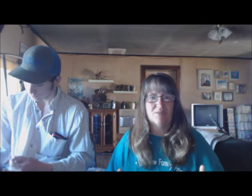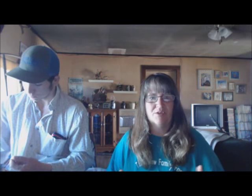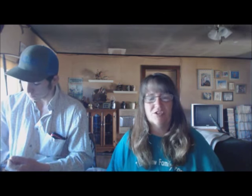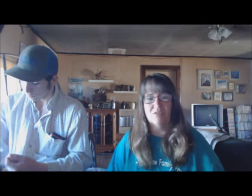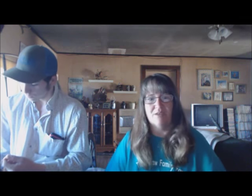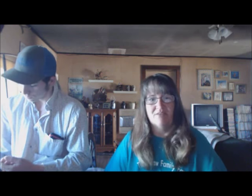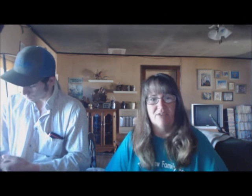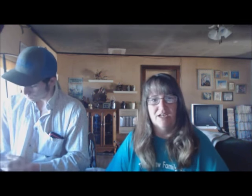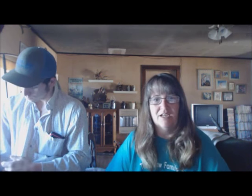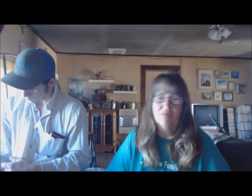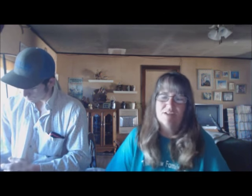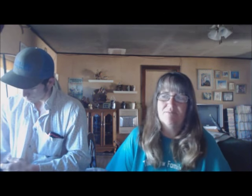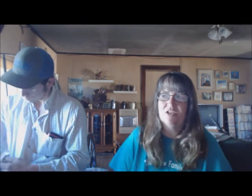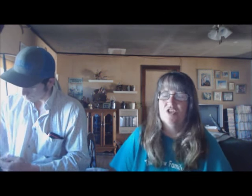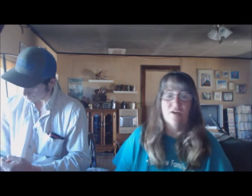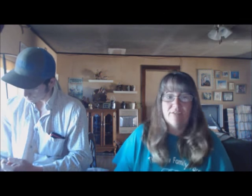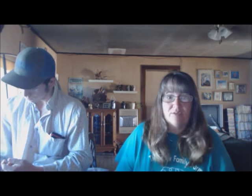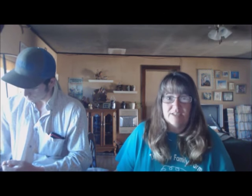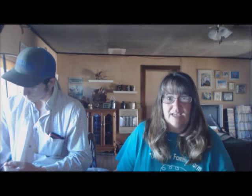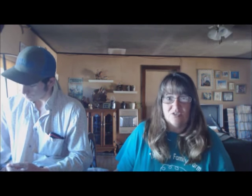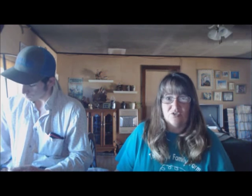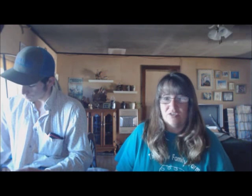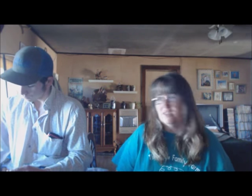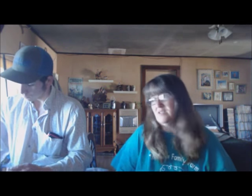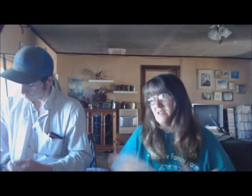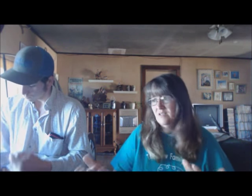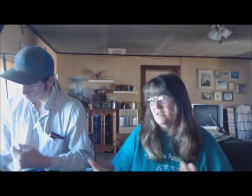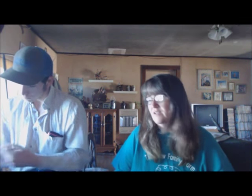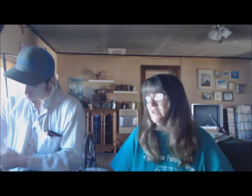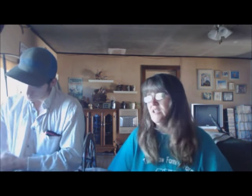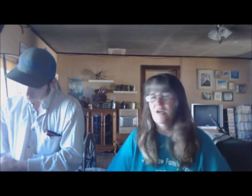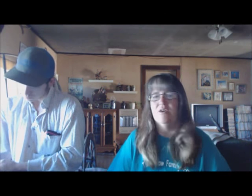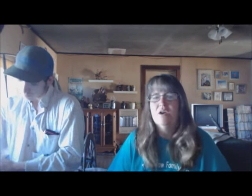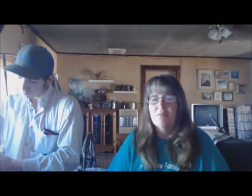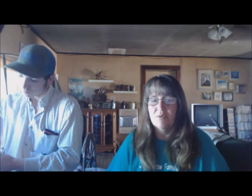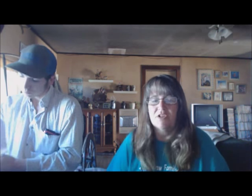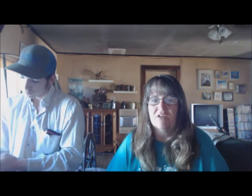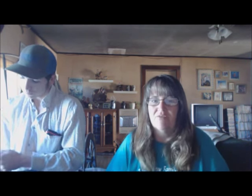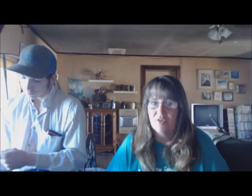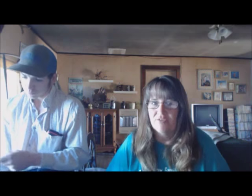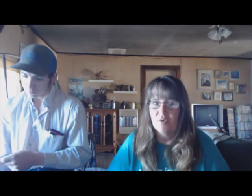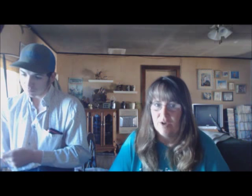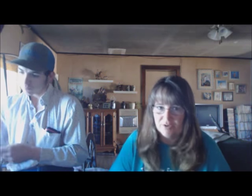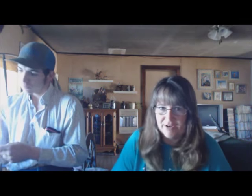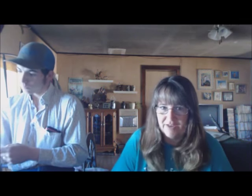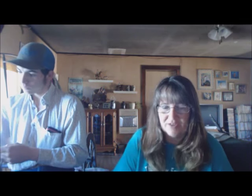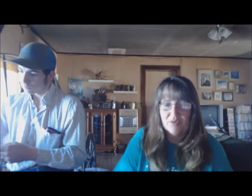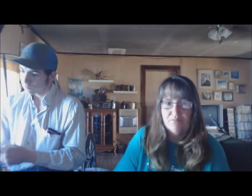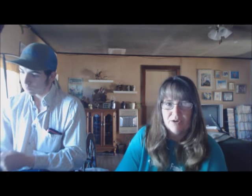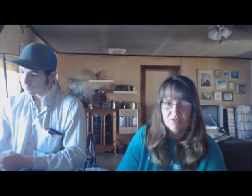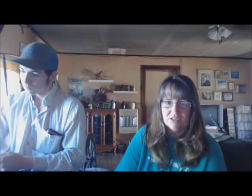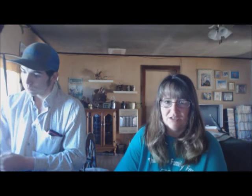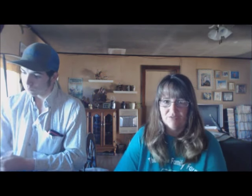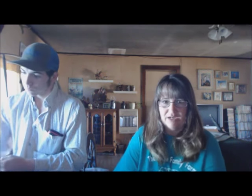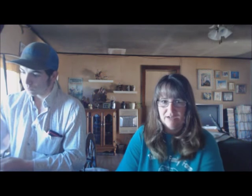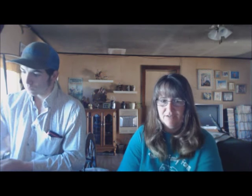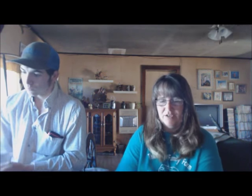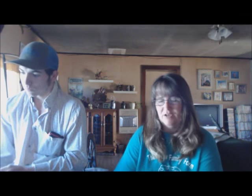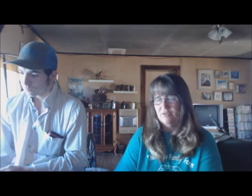Facebook, just being funny. It was something to do. Everything was canceled, because, you know. But we're talking four foot of water. Out there with boats in the arena. So,